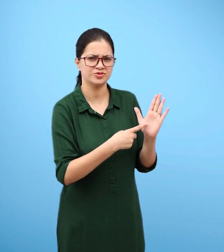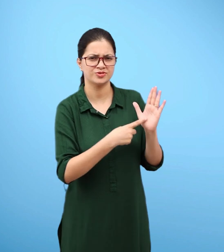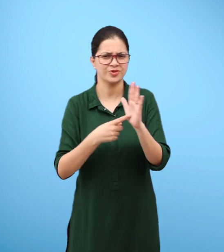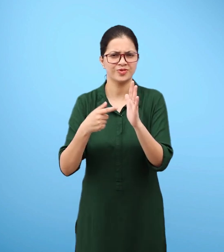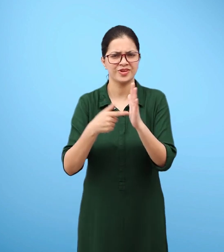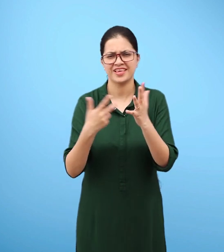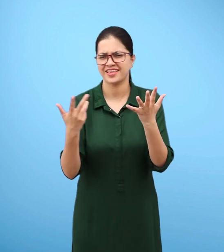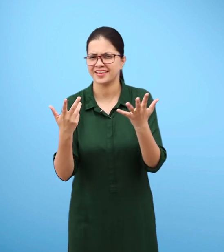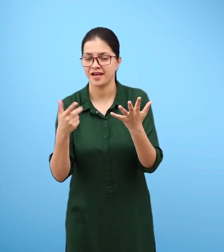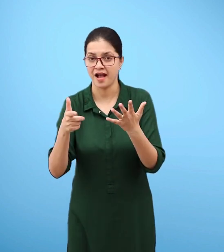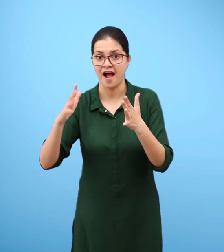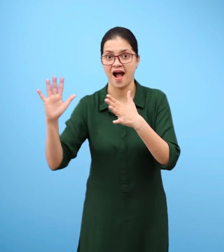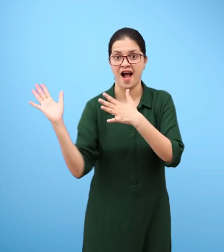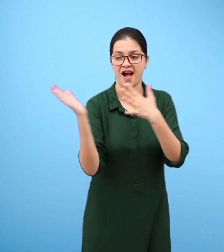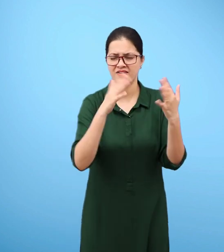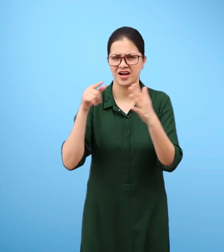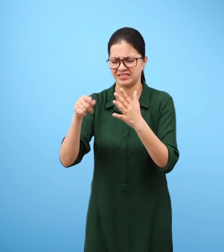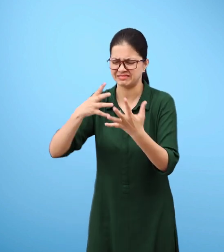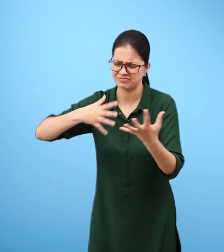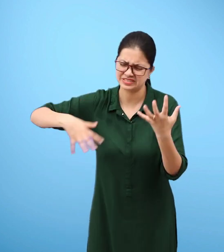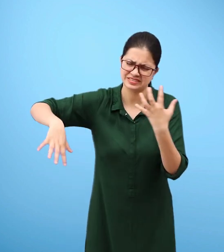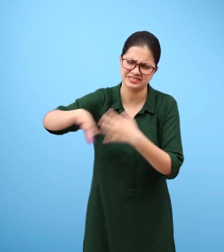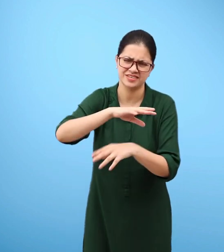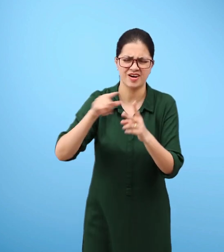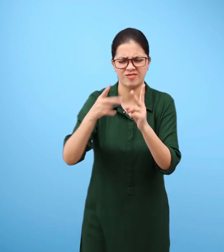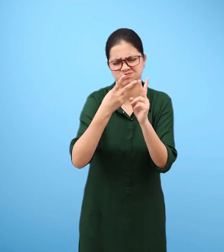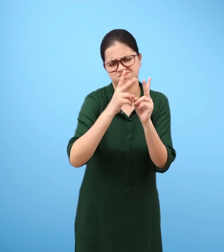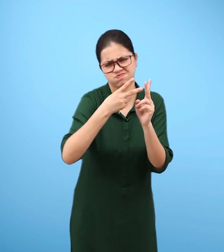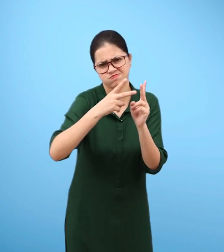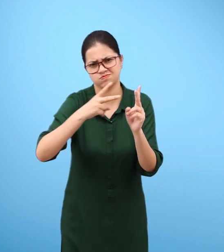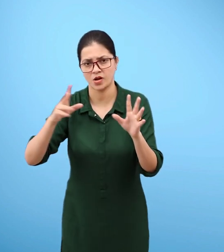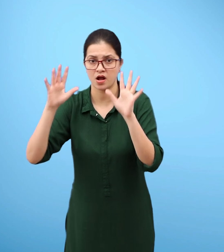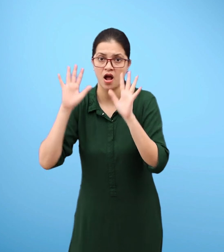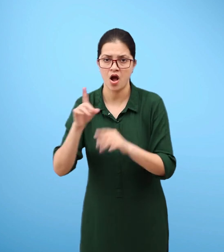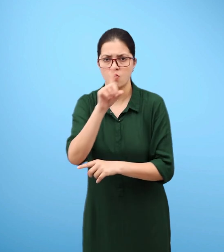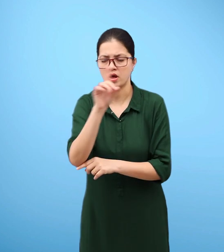indicates the presence of some component in the air which does not support burning.